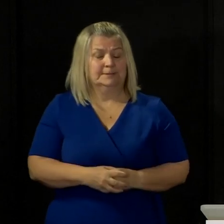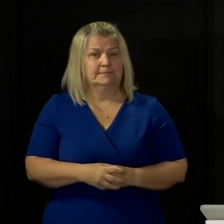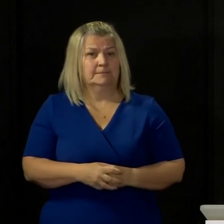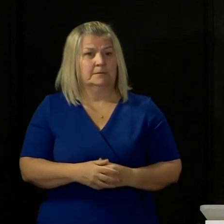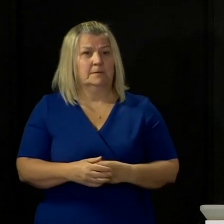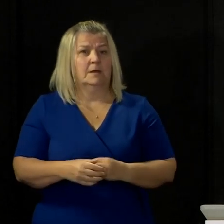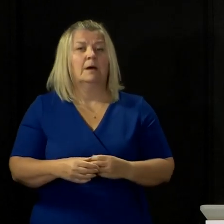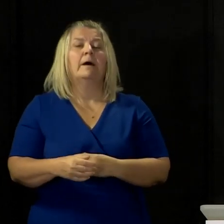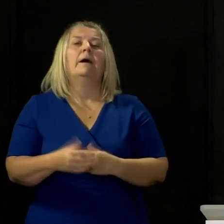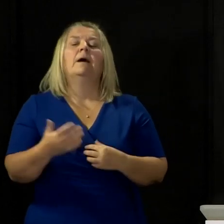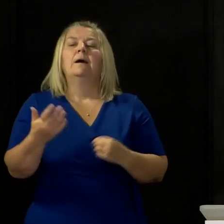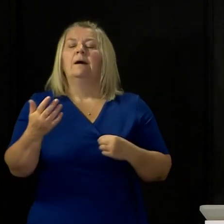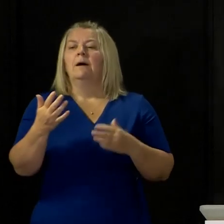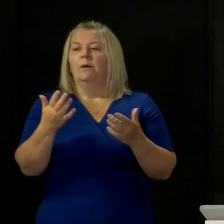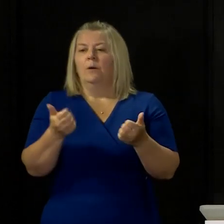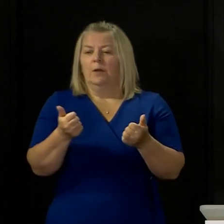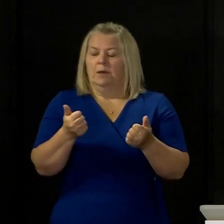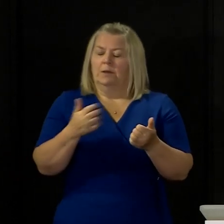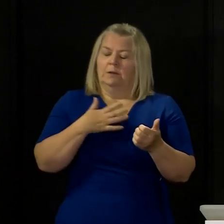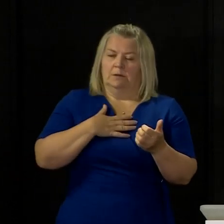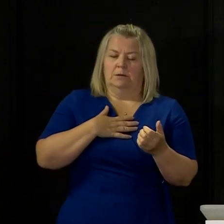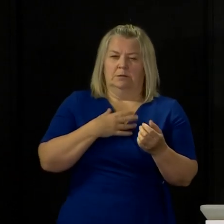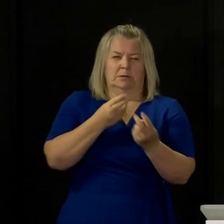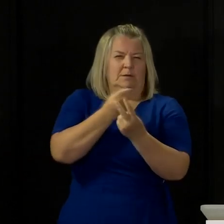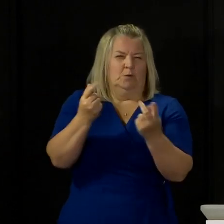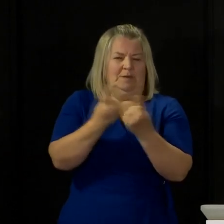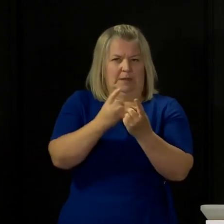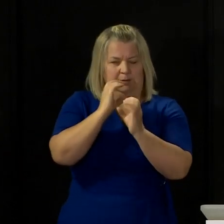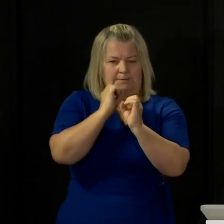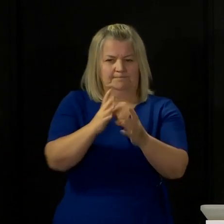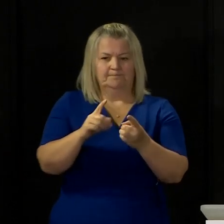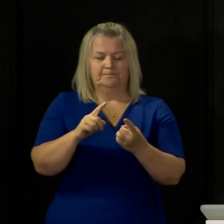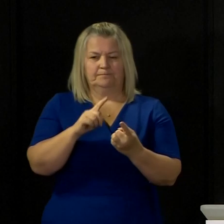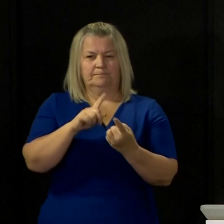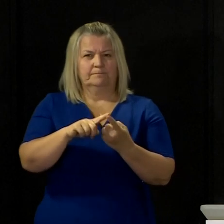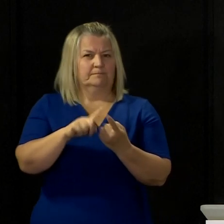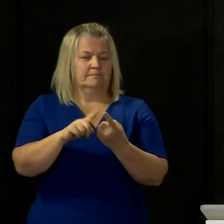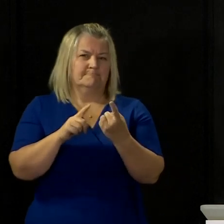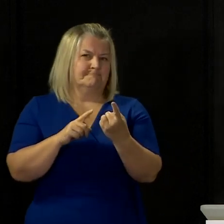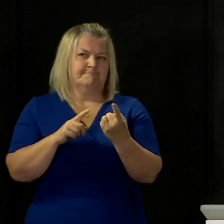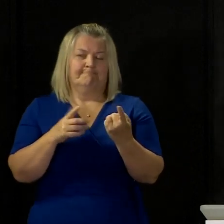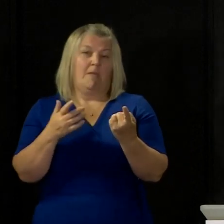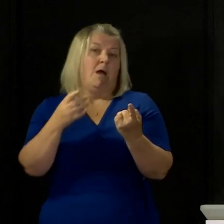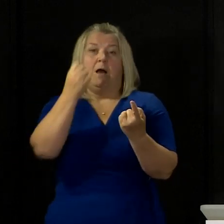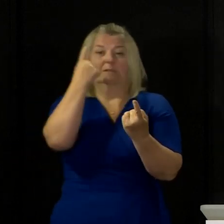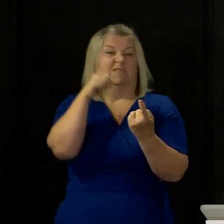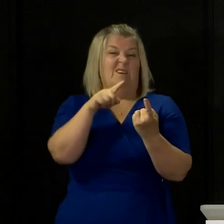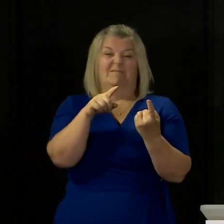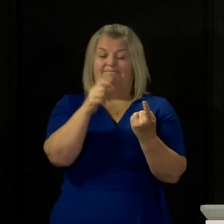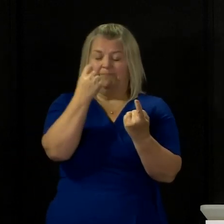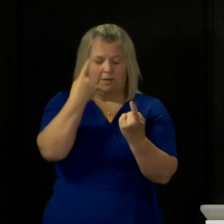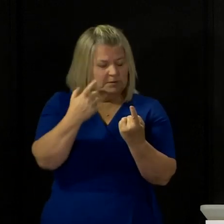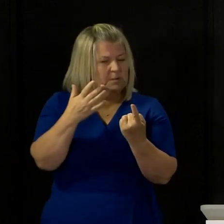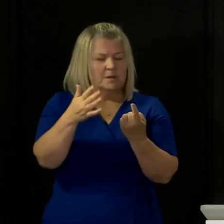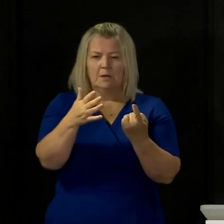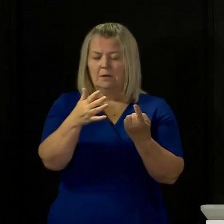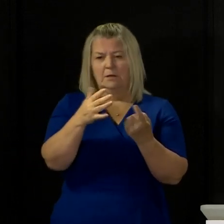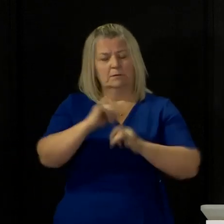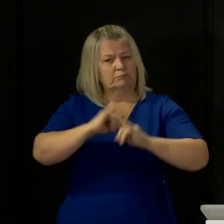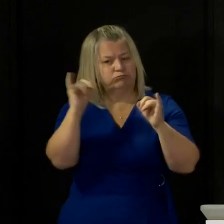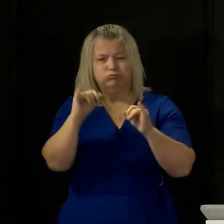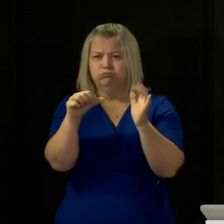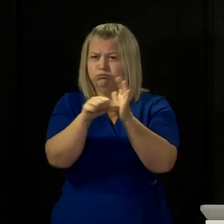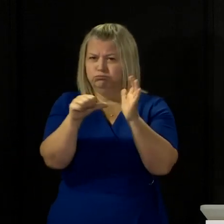Well, let me say a couple of things in response to that. Firstly, I understand the severe